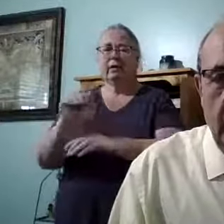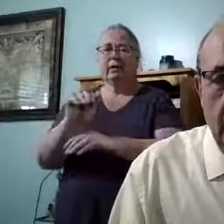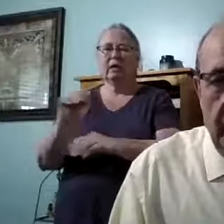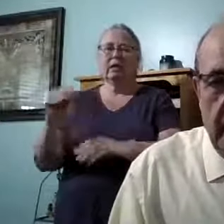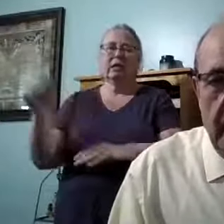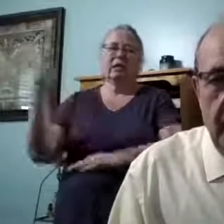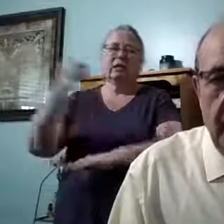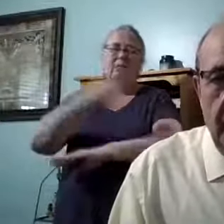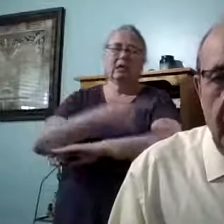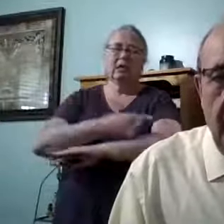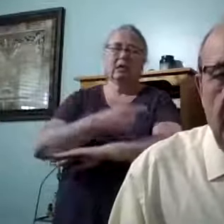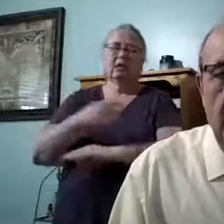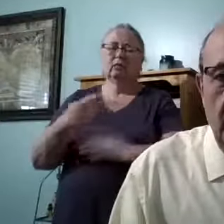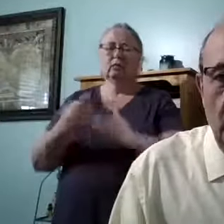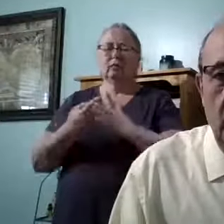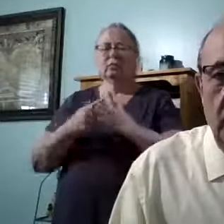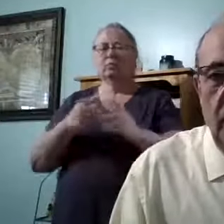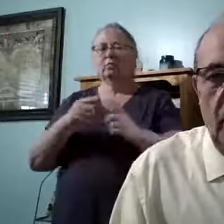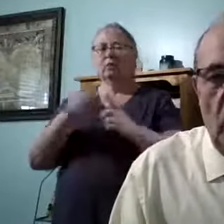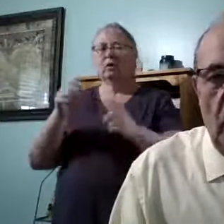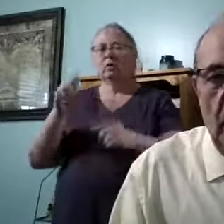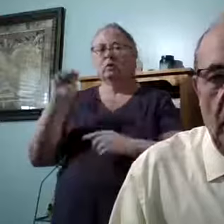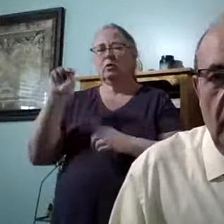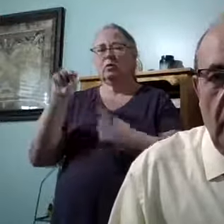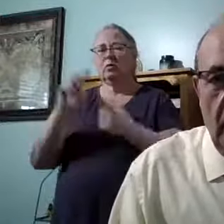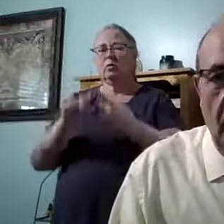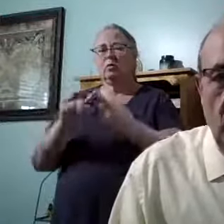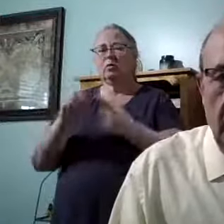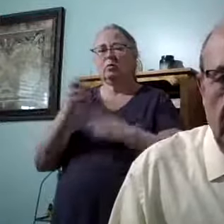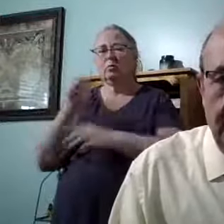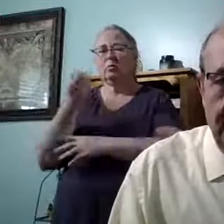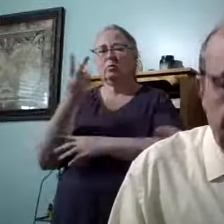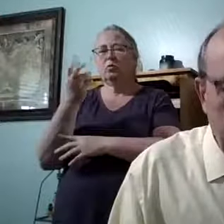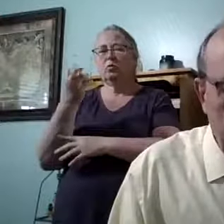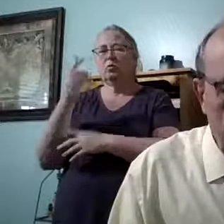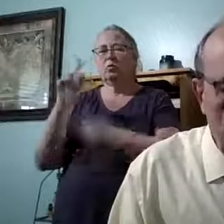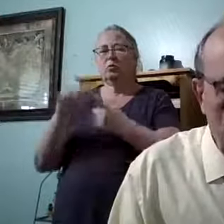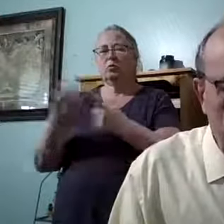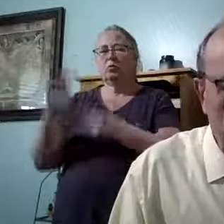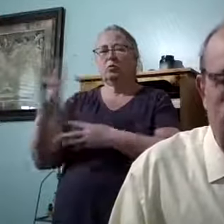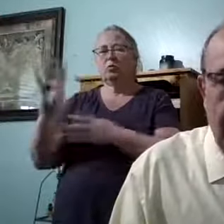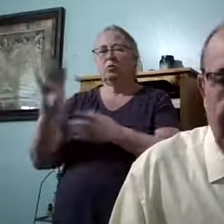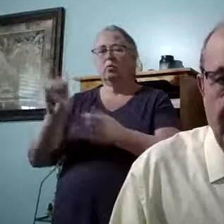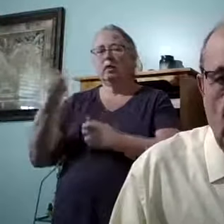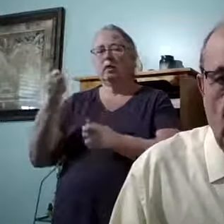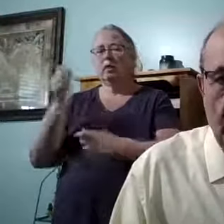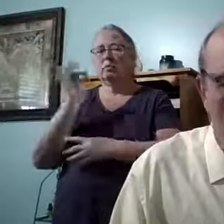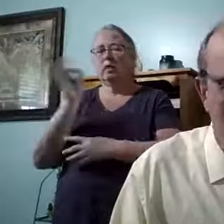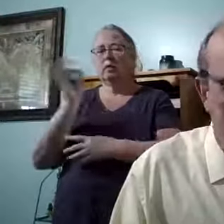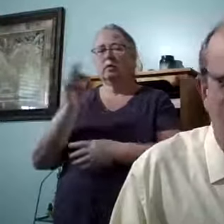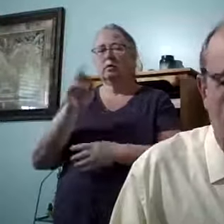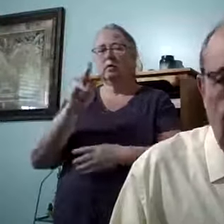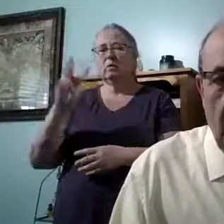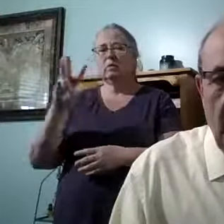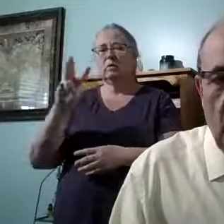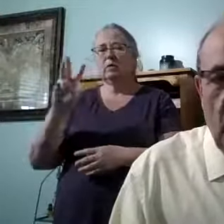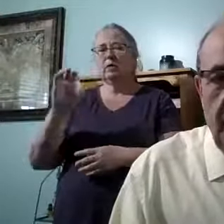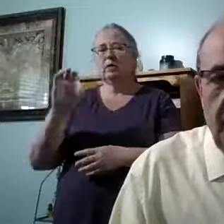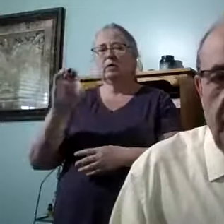began today from noon to four, along with another pastor in Wisconsin.